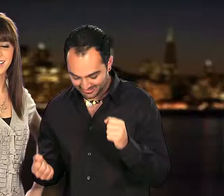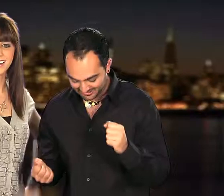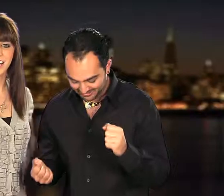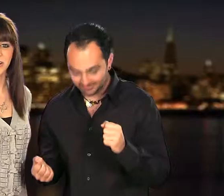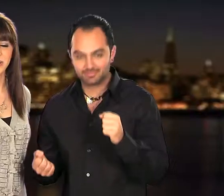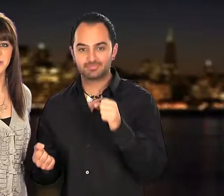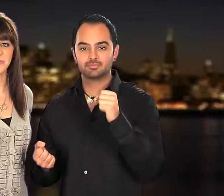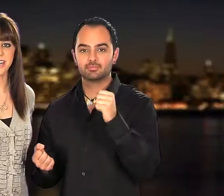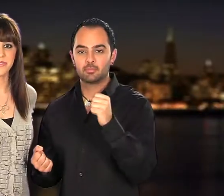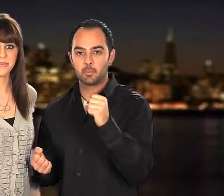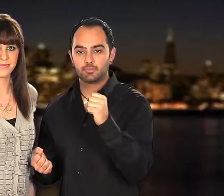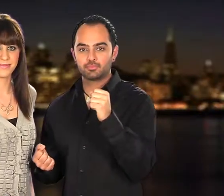All right, ready?